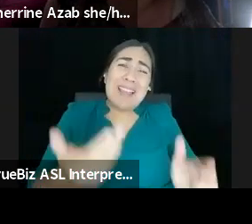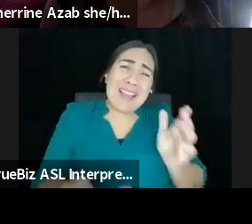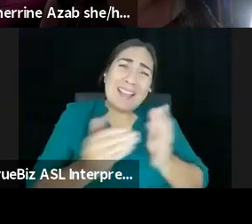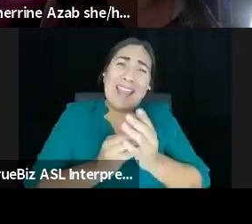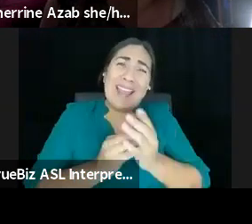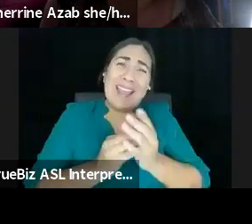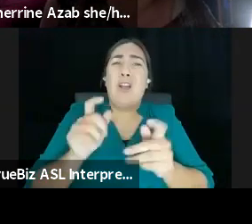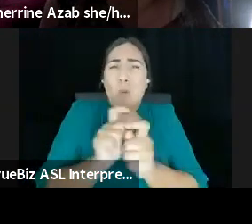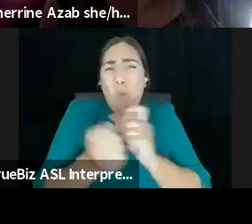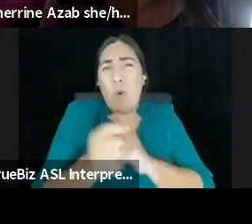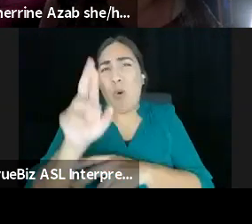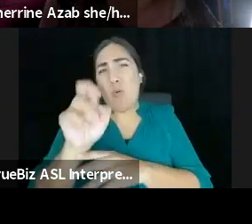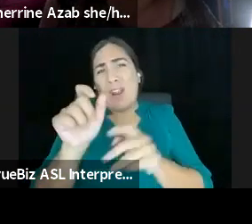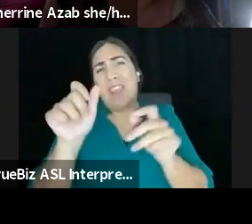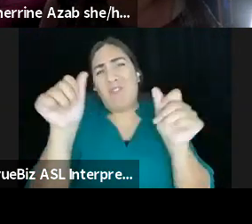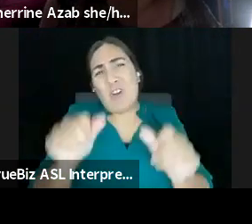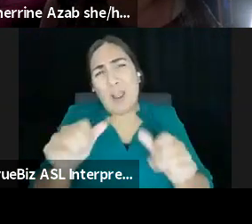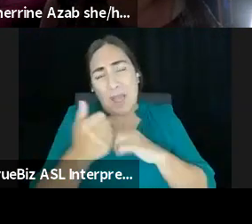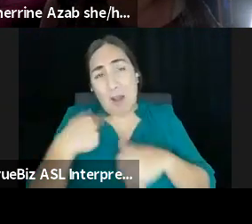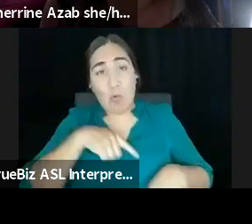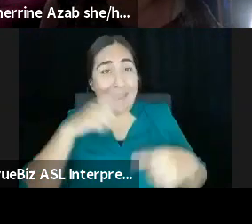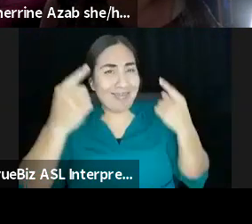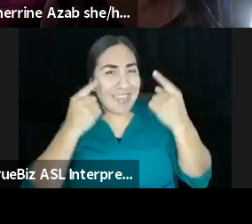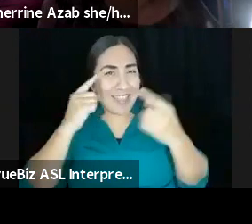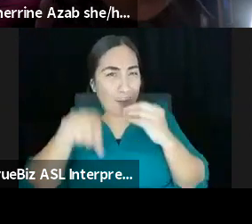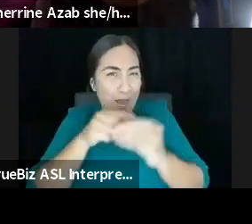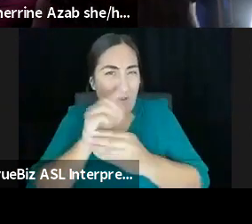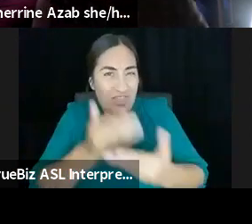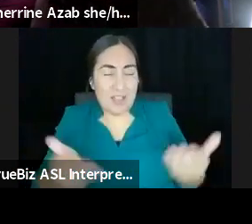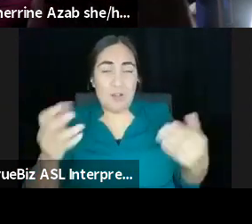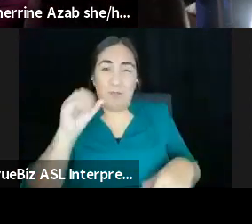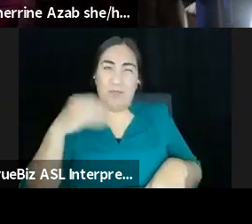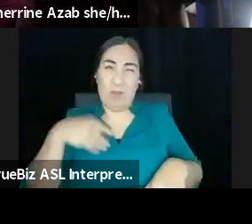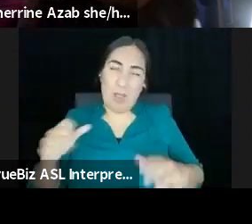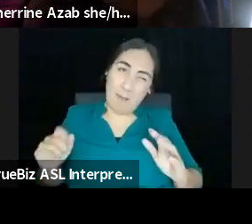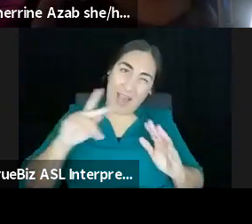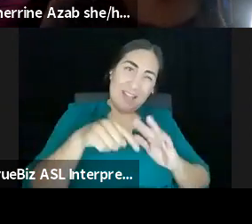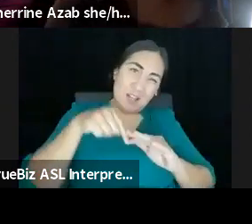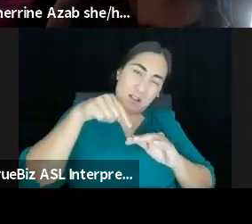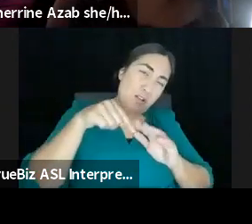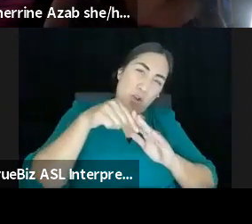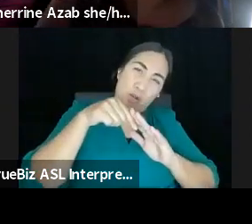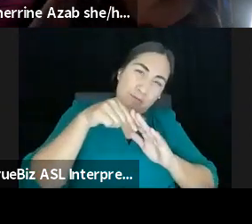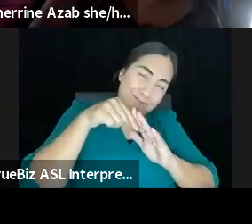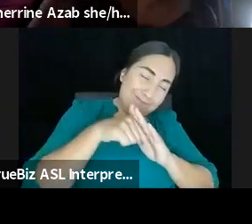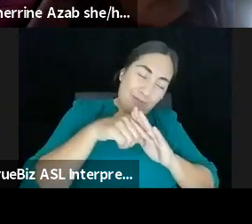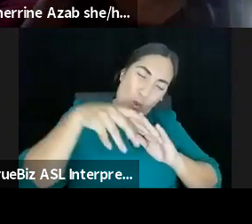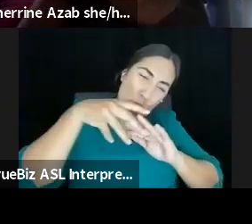And I like to go back to the root of what theater was. Um, so, you know, back to Greece for those who come from the European area, um,